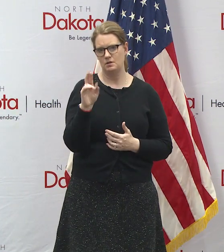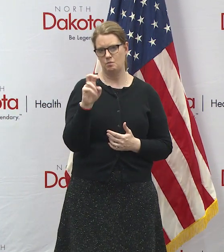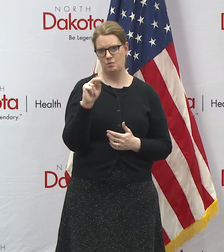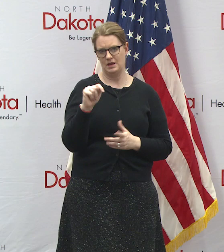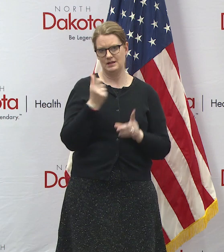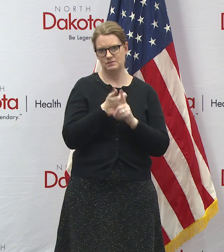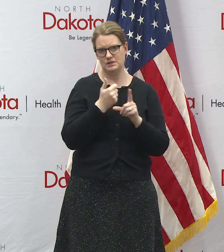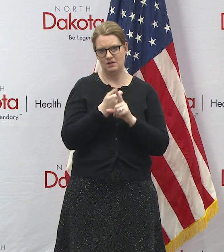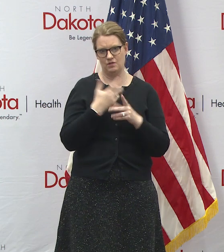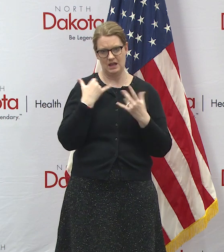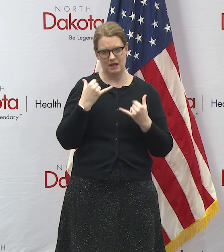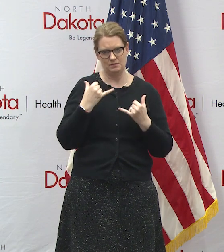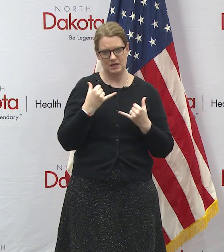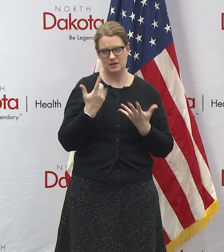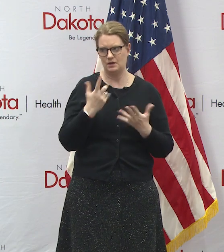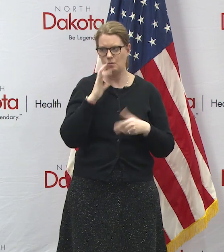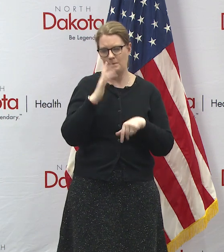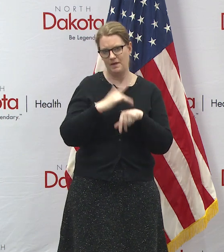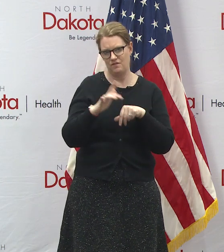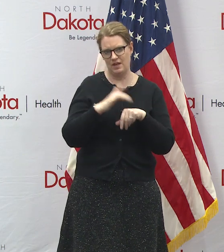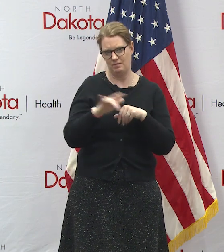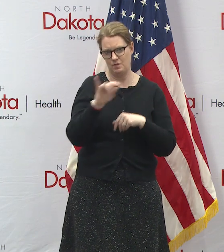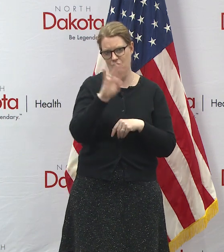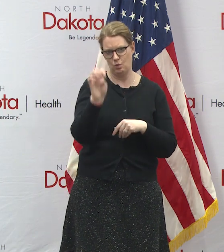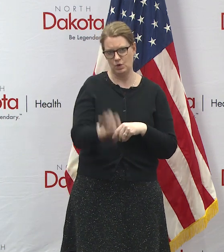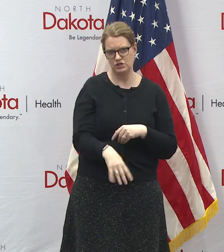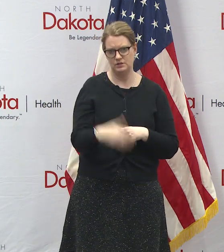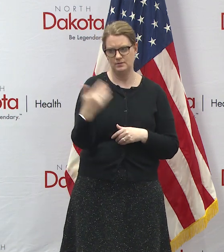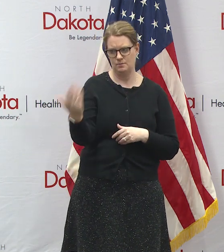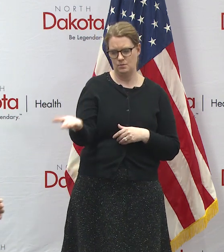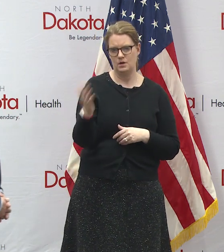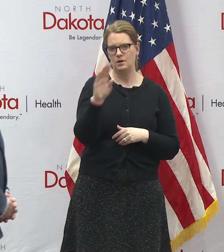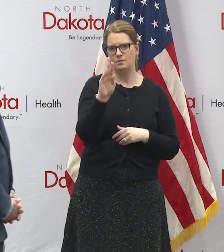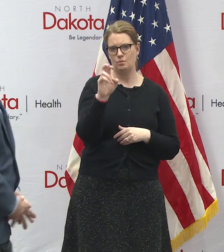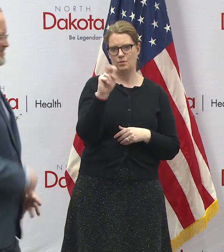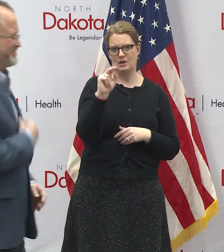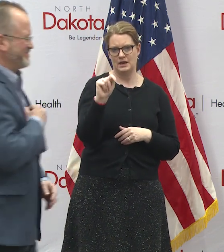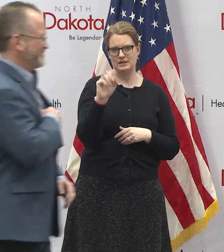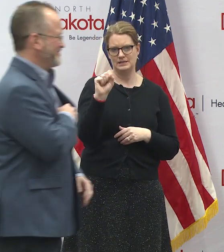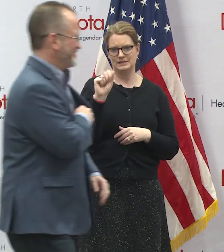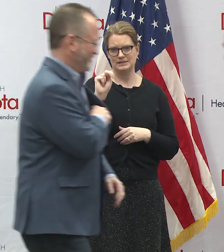update on that and we'll be available for questions afterwards here's brent sanford